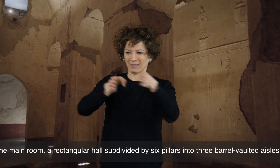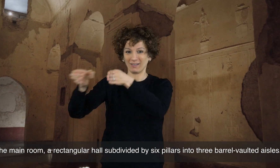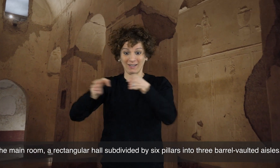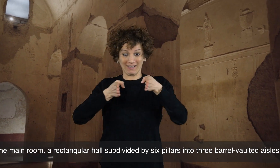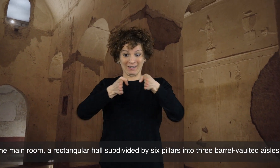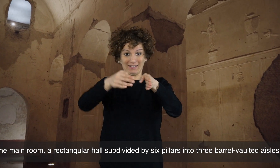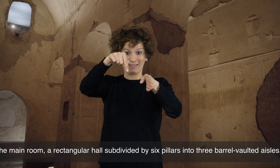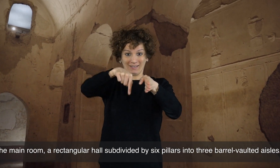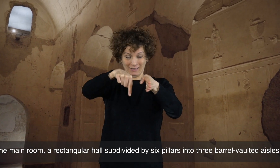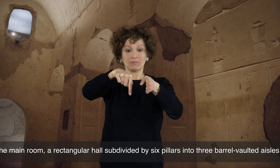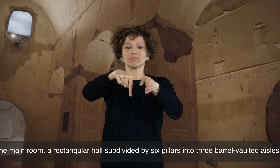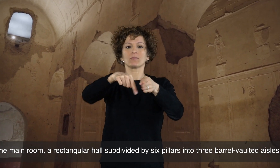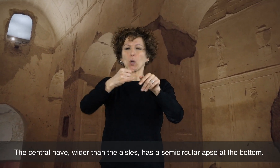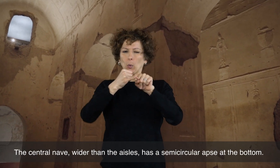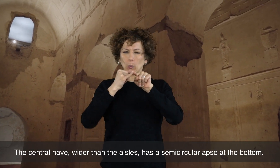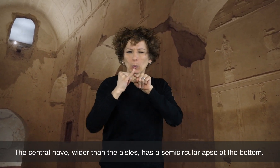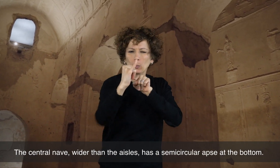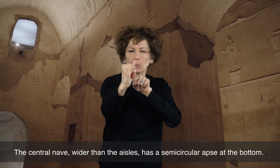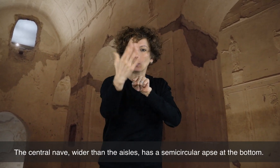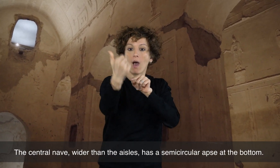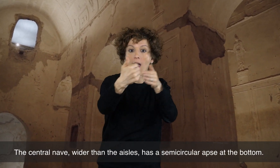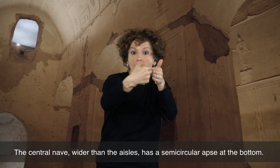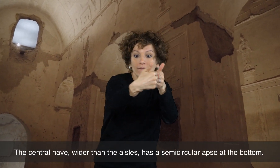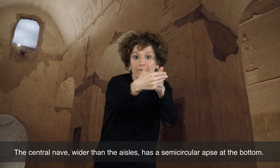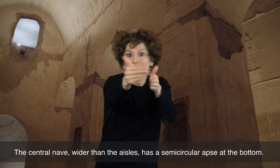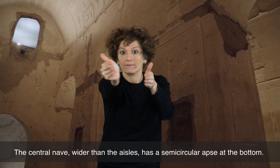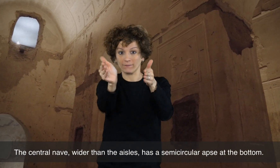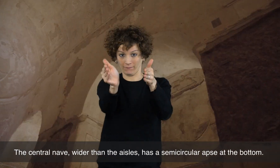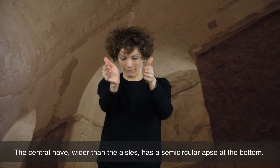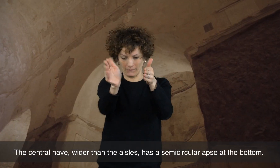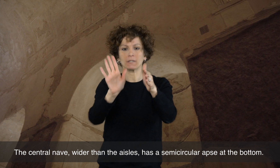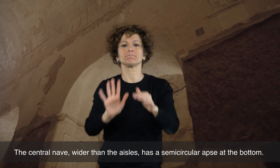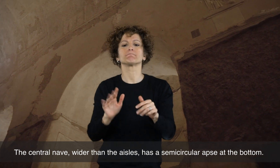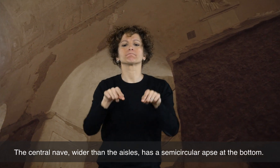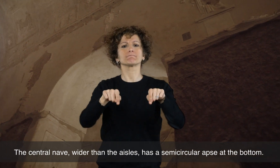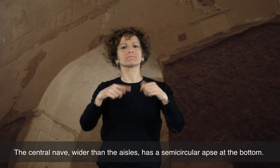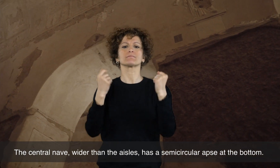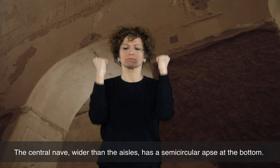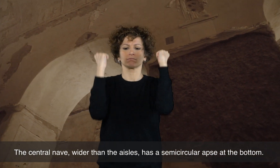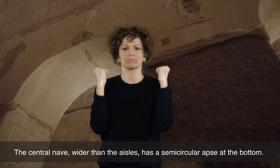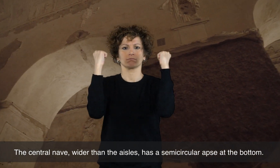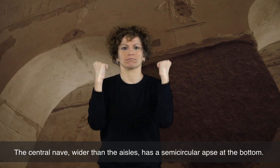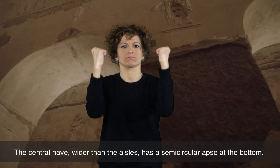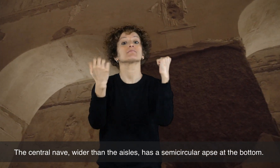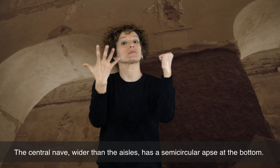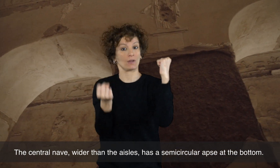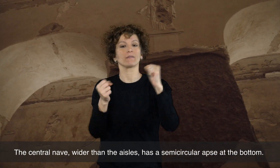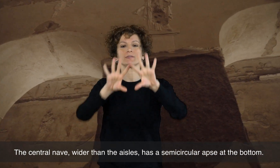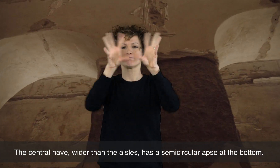aisles. The central nave, wider than the aisles, has a semicircular eps